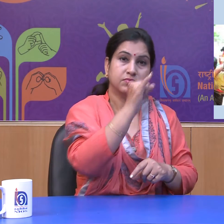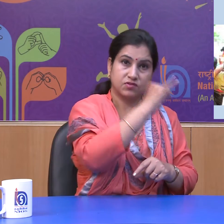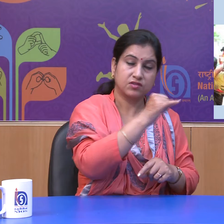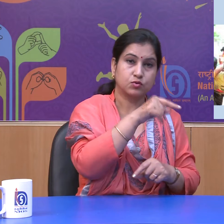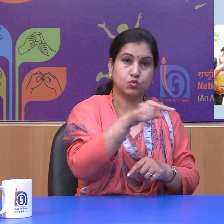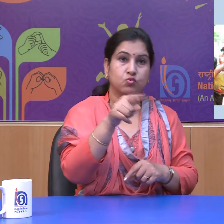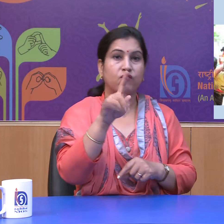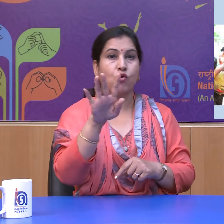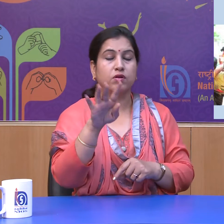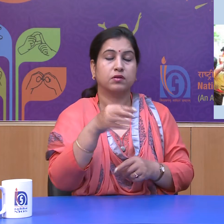14 years.